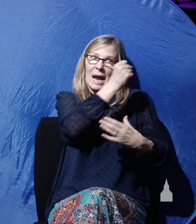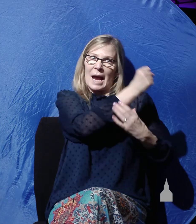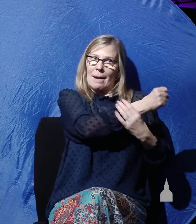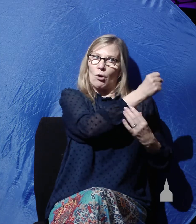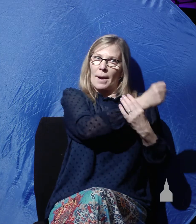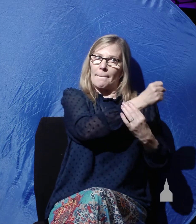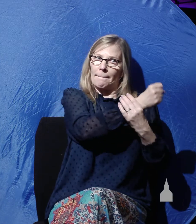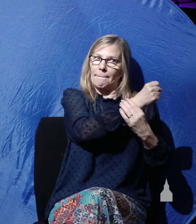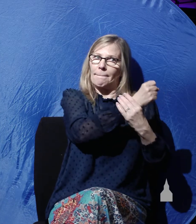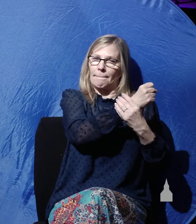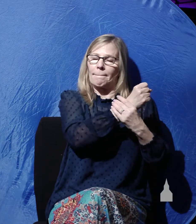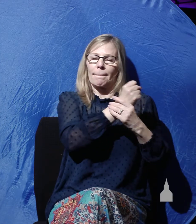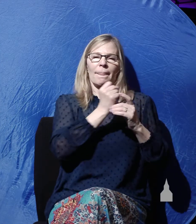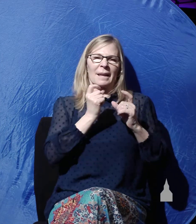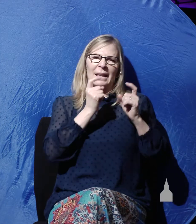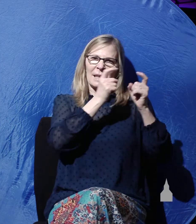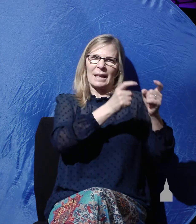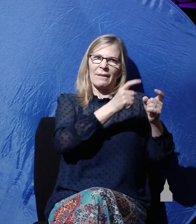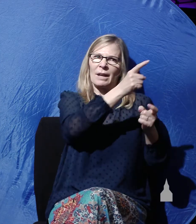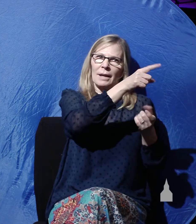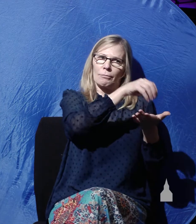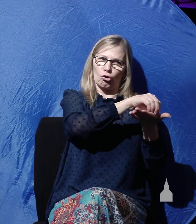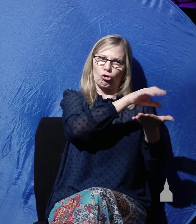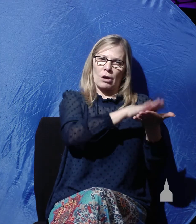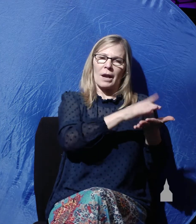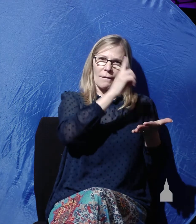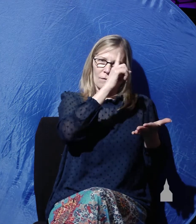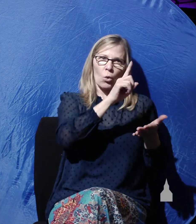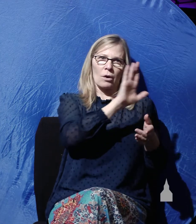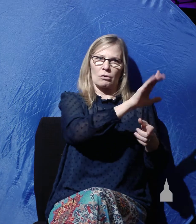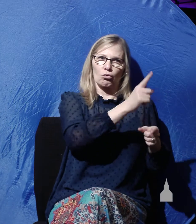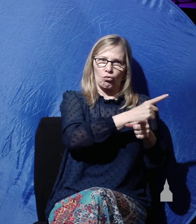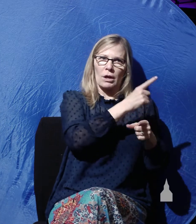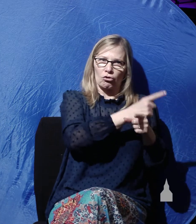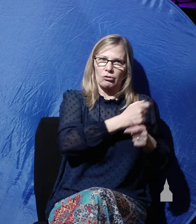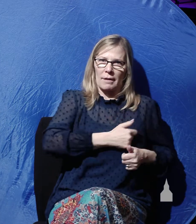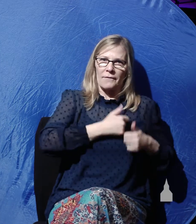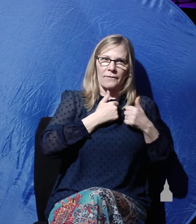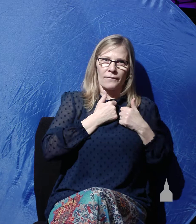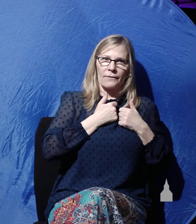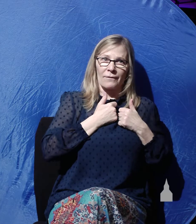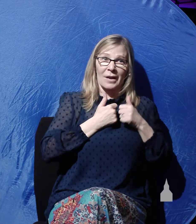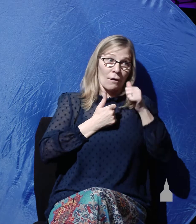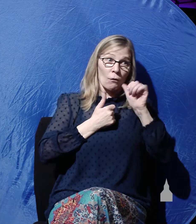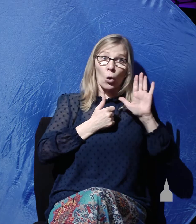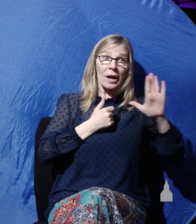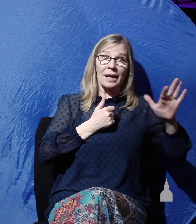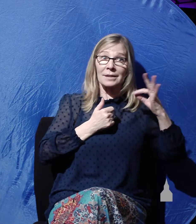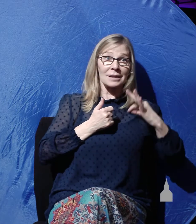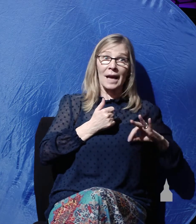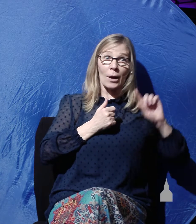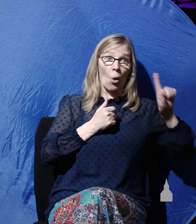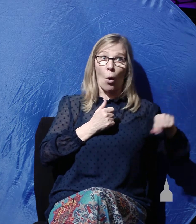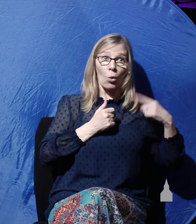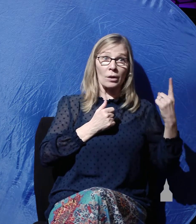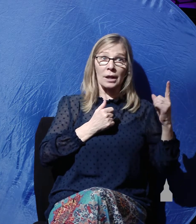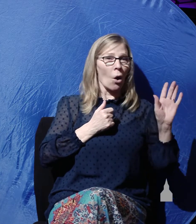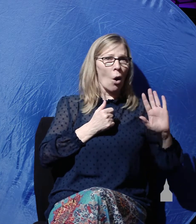about, as righteousness. Now, not for his sake only was it written that it was credited to him, but for our sake